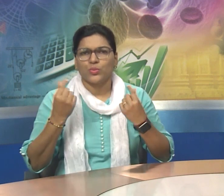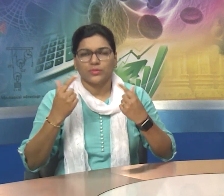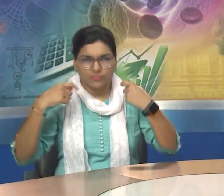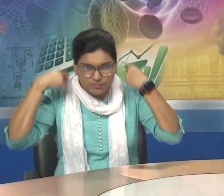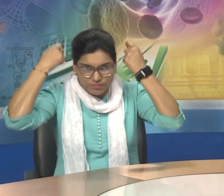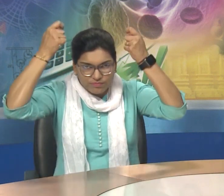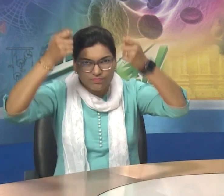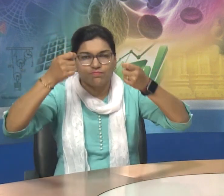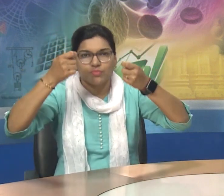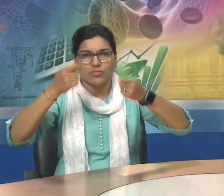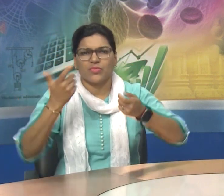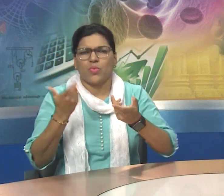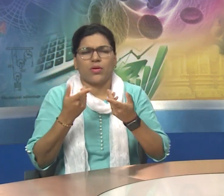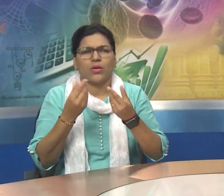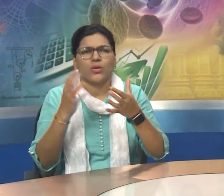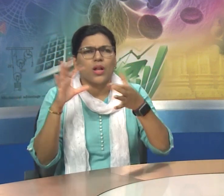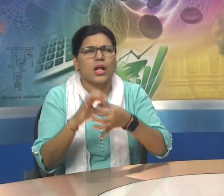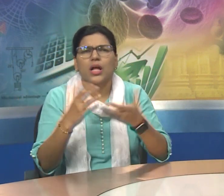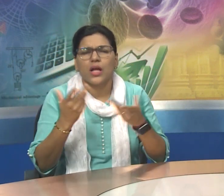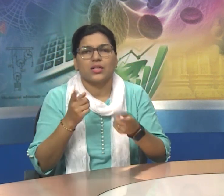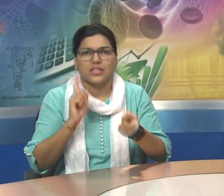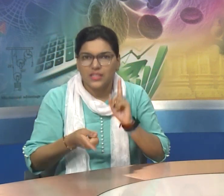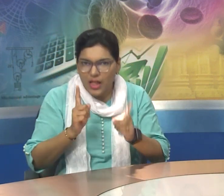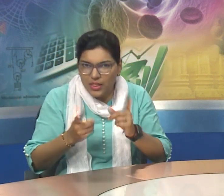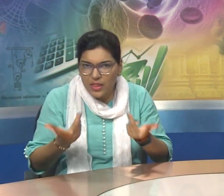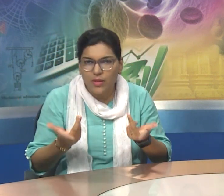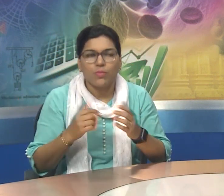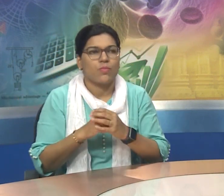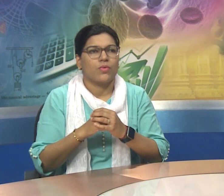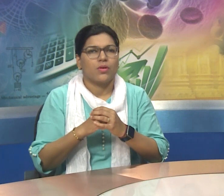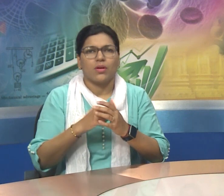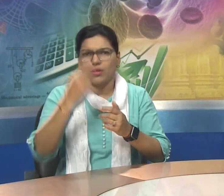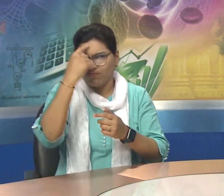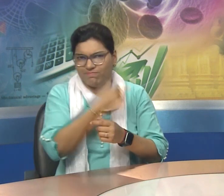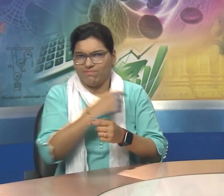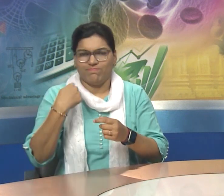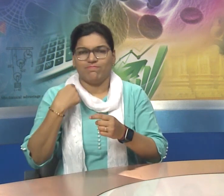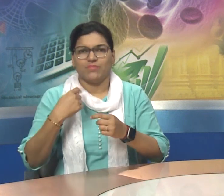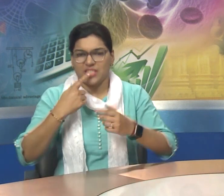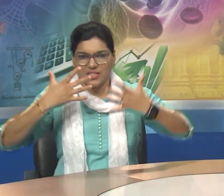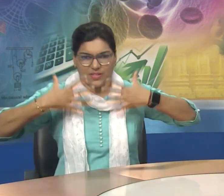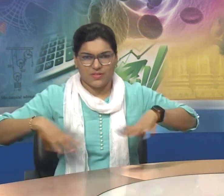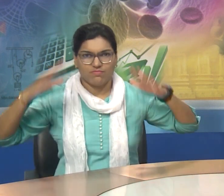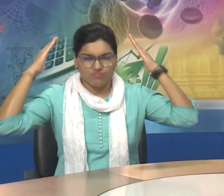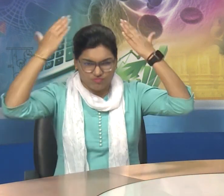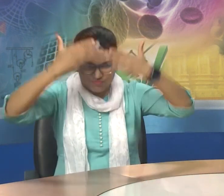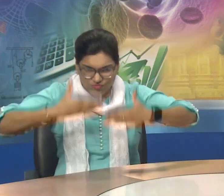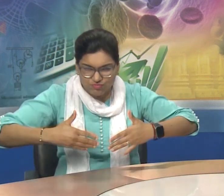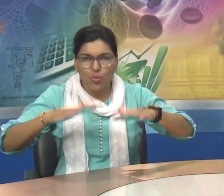You all have must seen a woman doing whale in her marriage